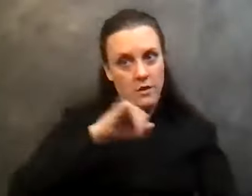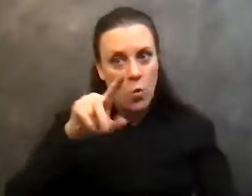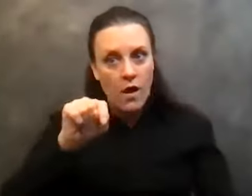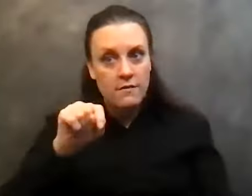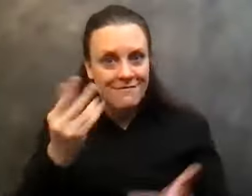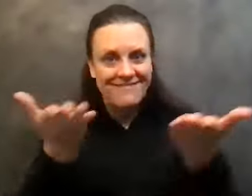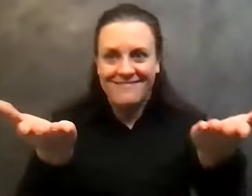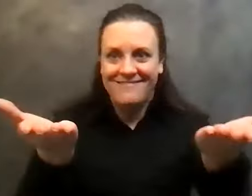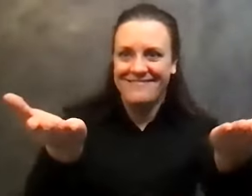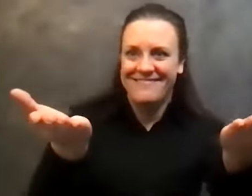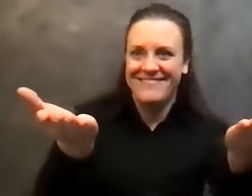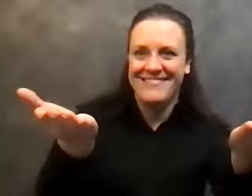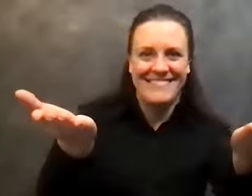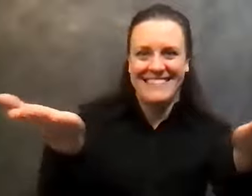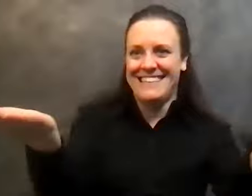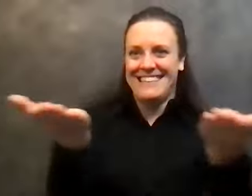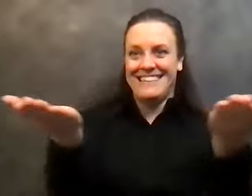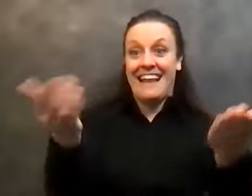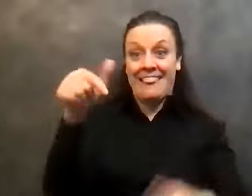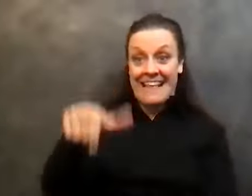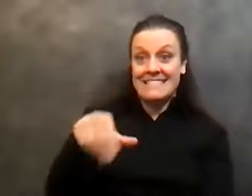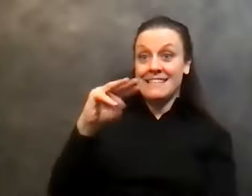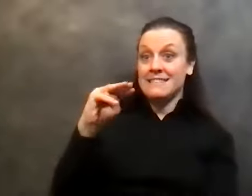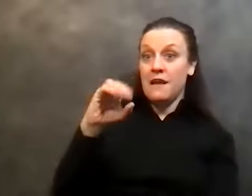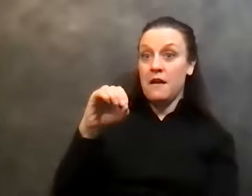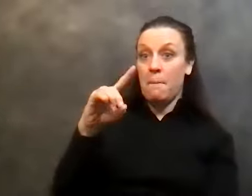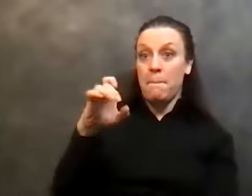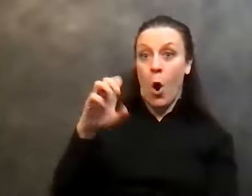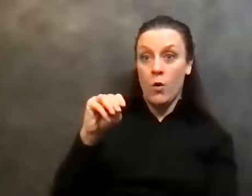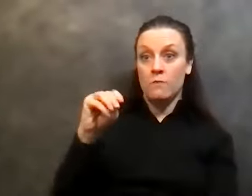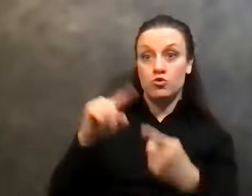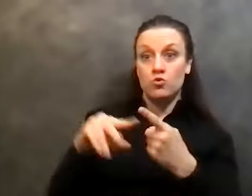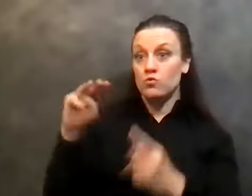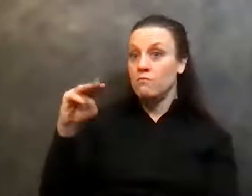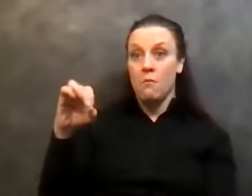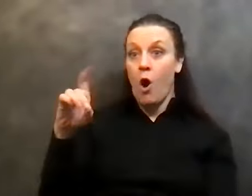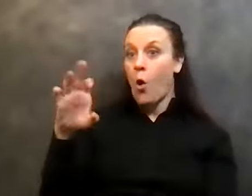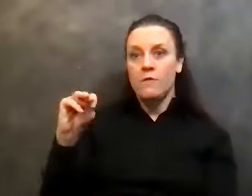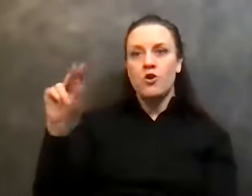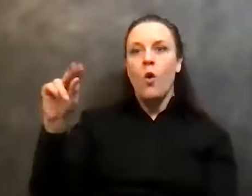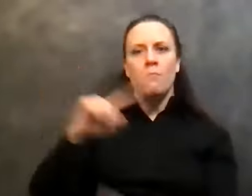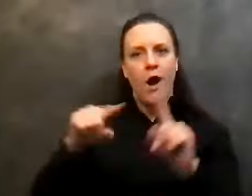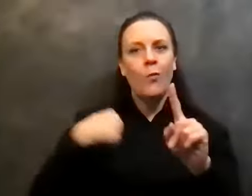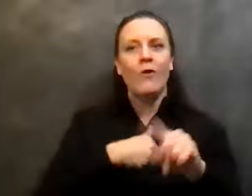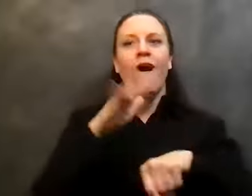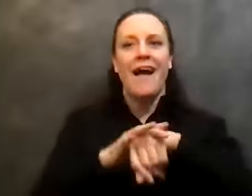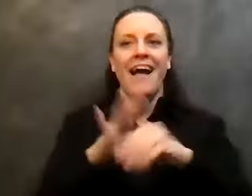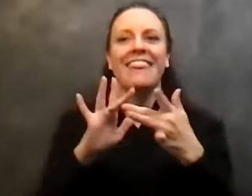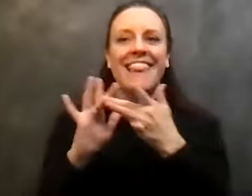Guess what? This isn't modem, the modem, you know, we're, we're online, but I consider this an AA meeting.